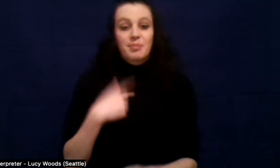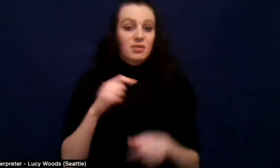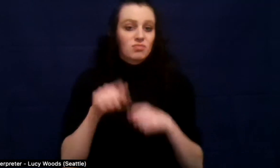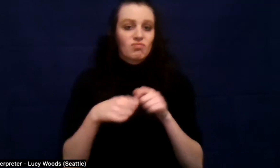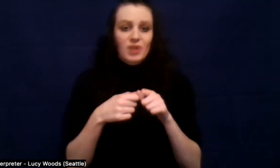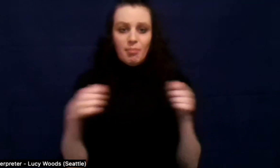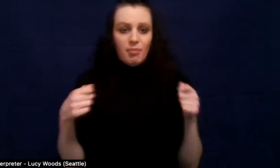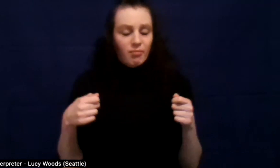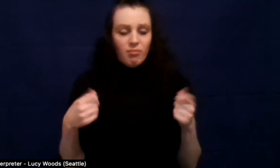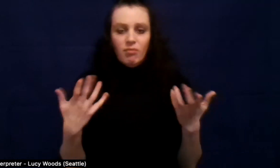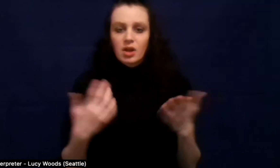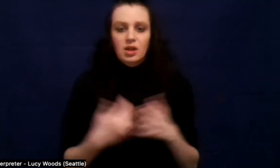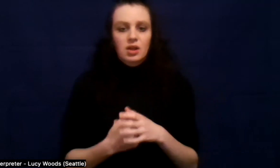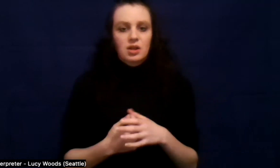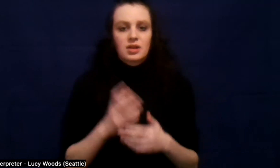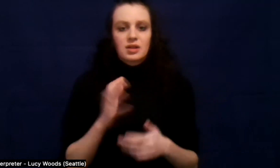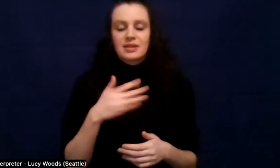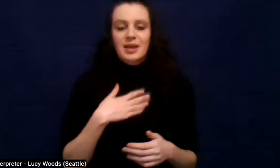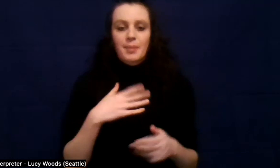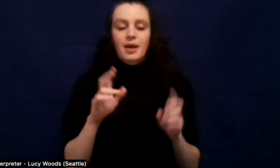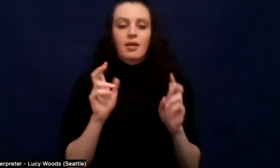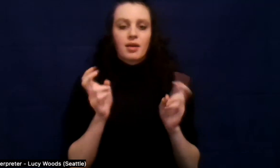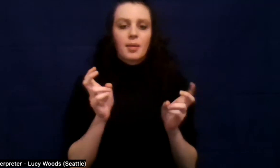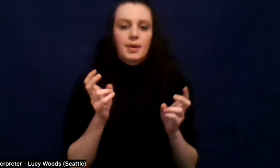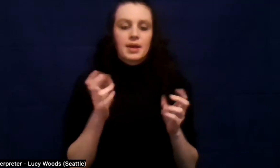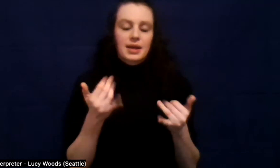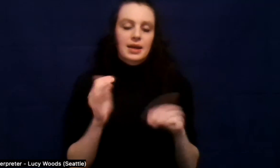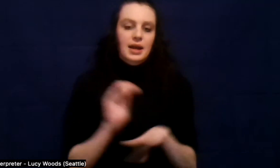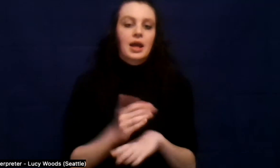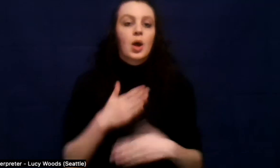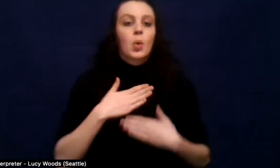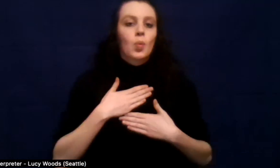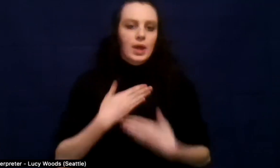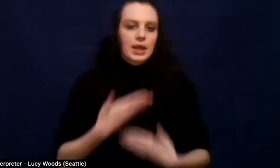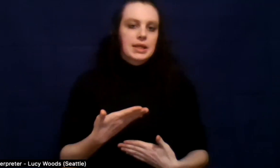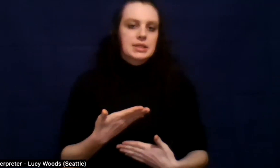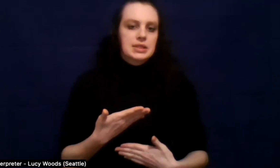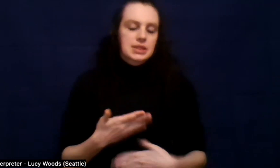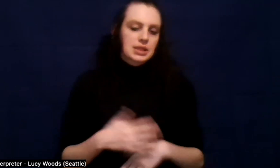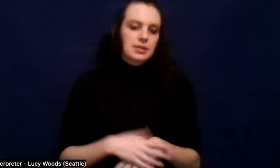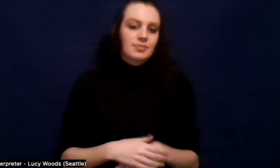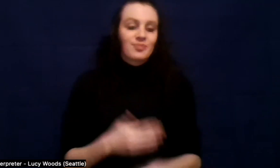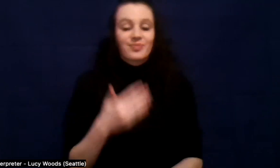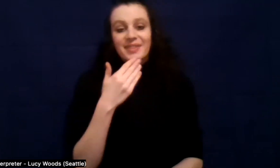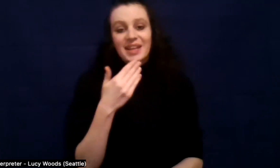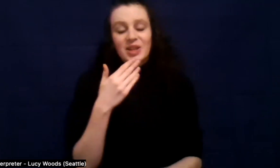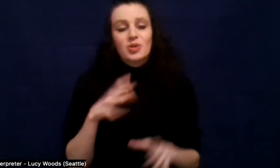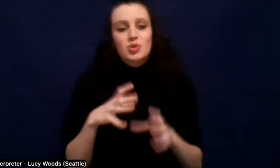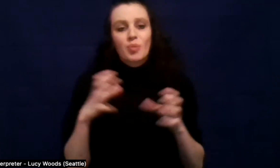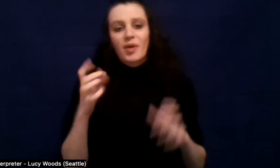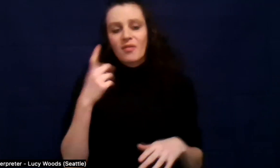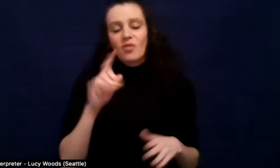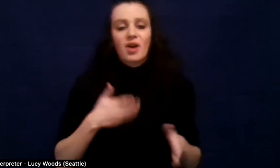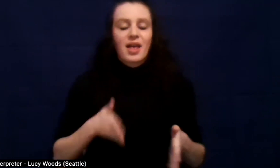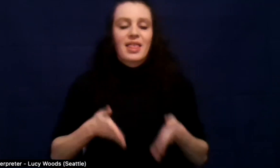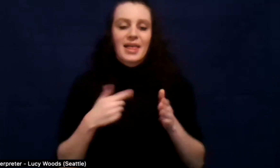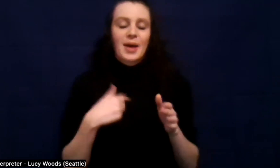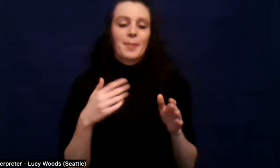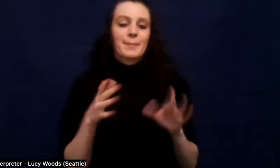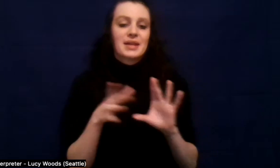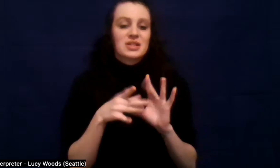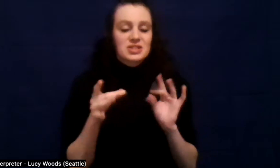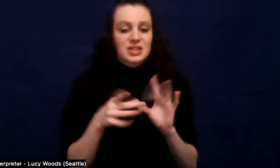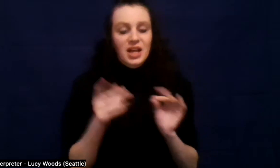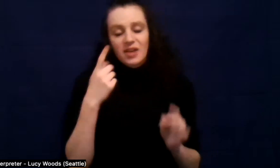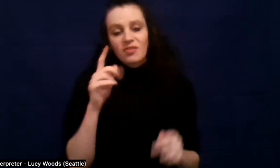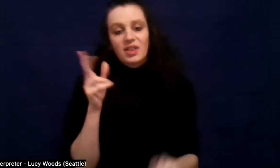here, um, but that's my topic tonight is willingness. So thank you guys so much for letting me share and for listening.